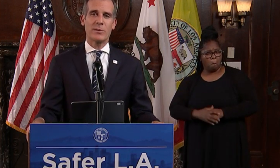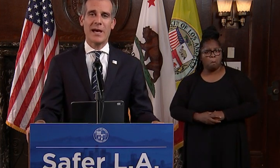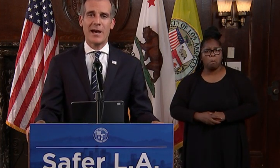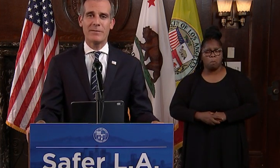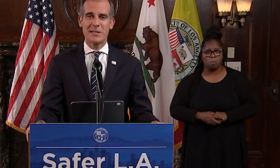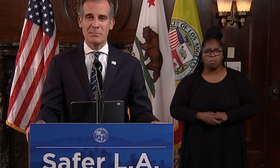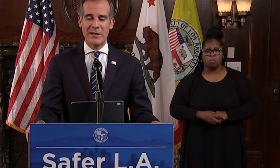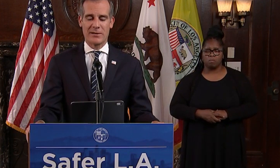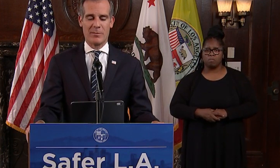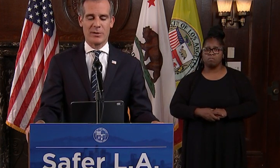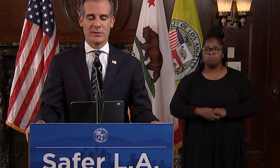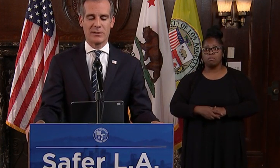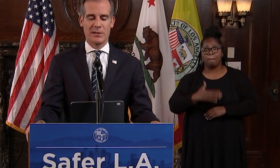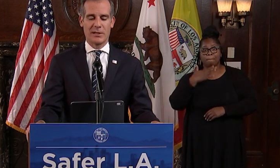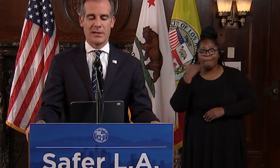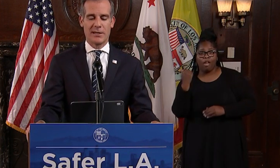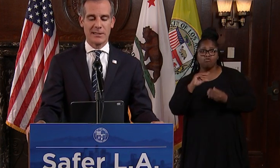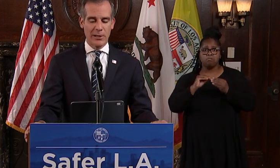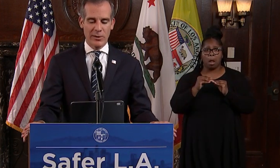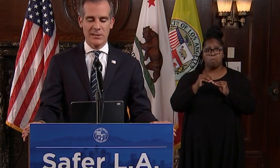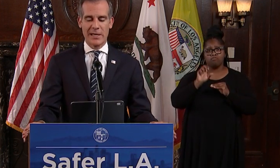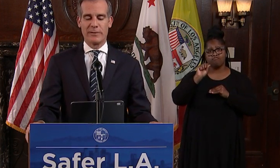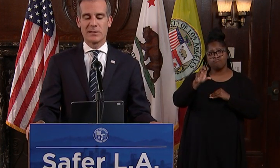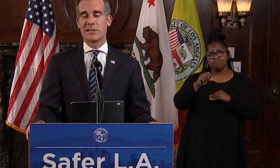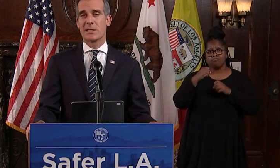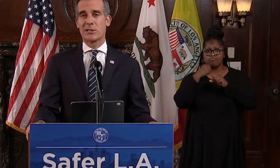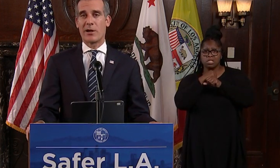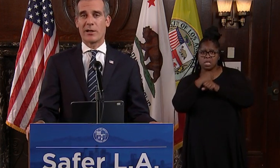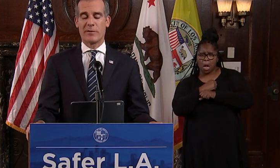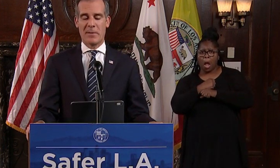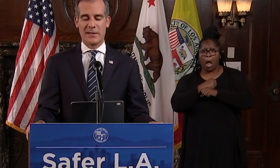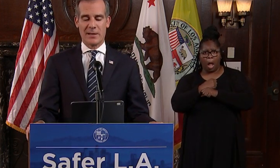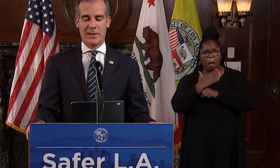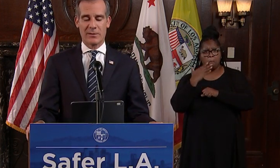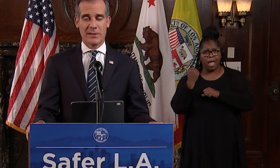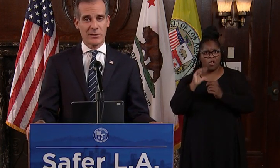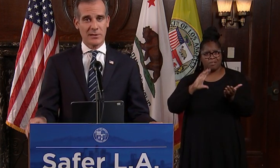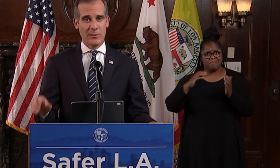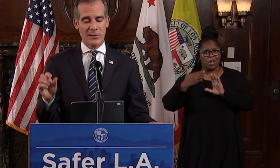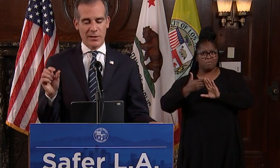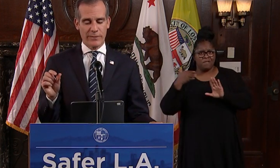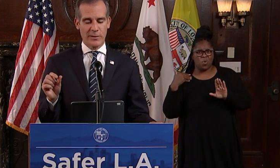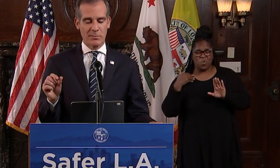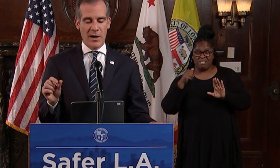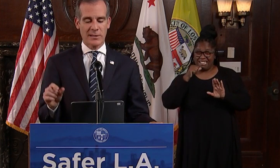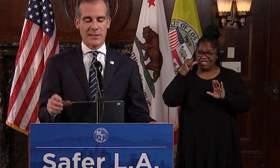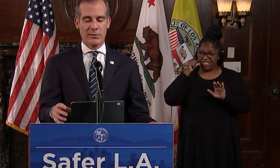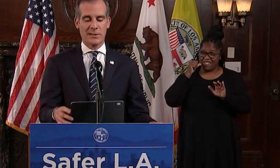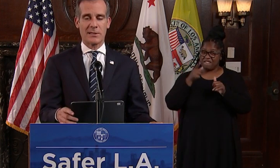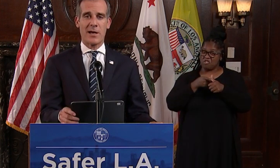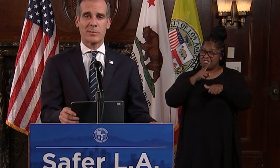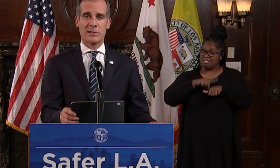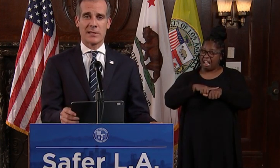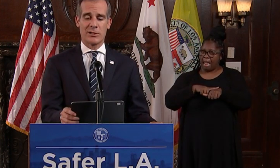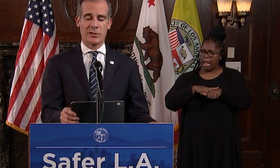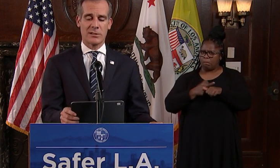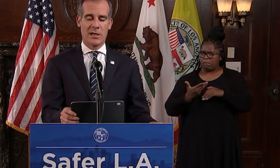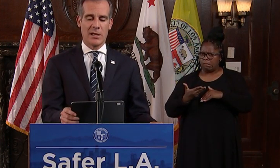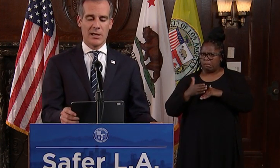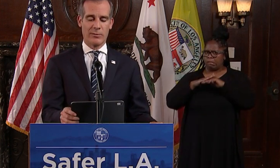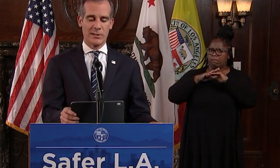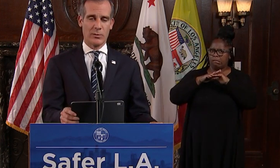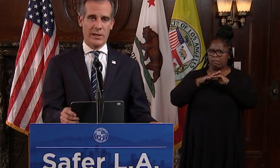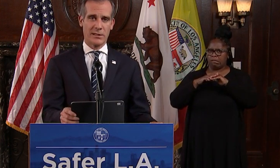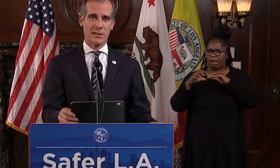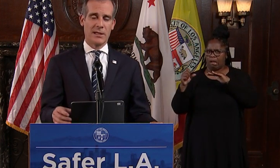even as we have these better numbers, these lowest levels since the start of the pandemic, yesterday we saw the first modest increase in hospitalizations